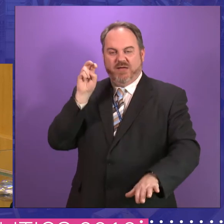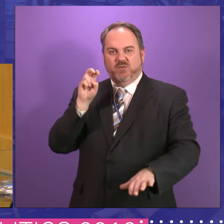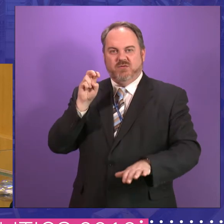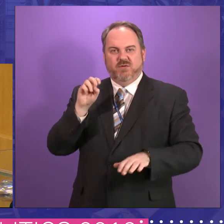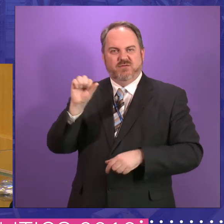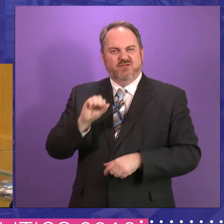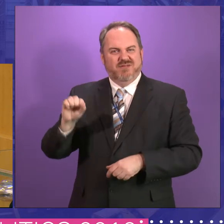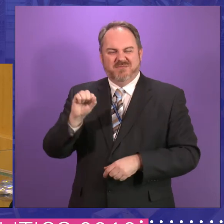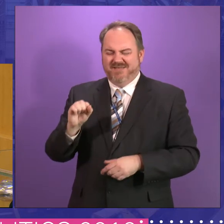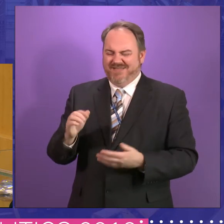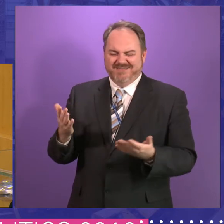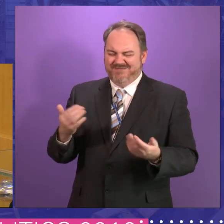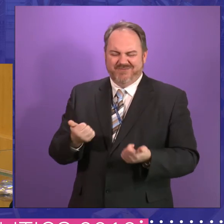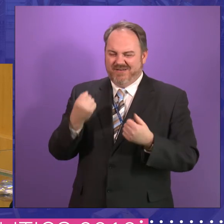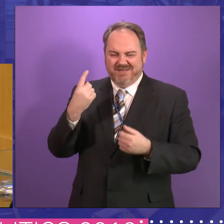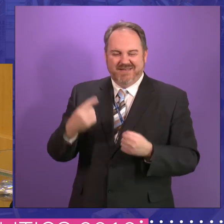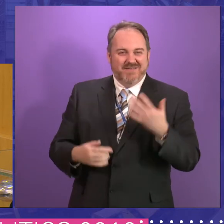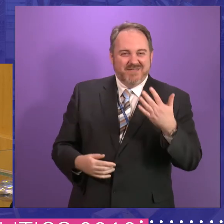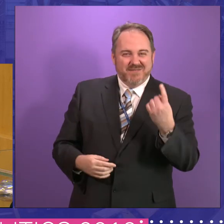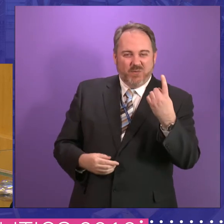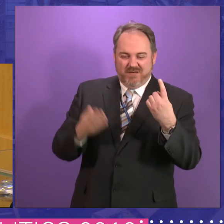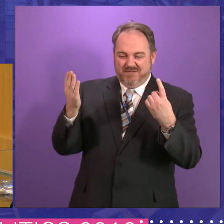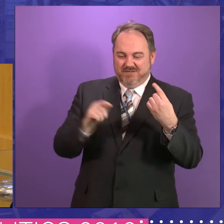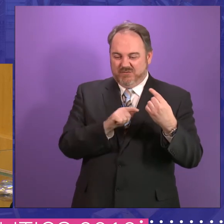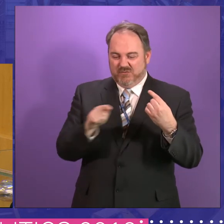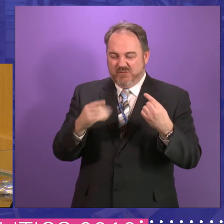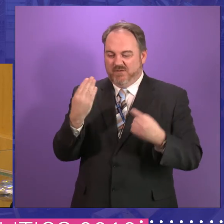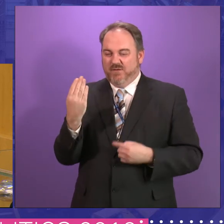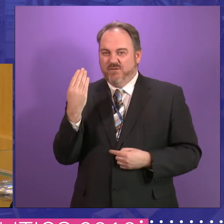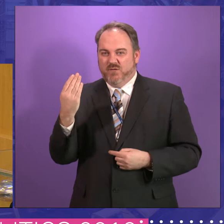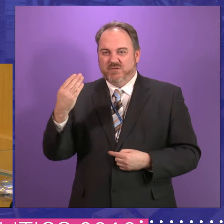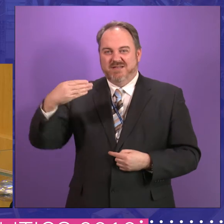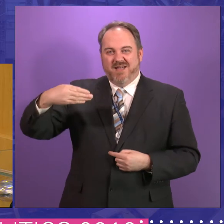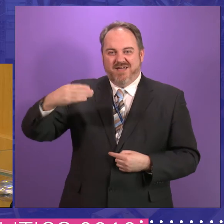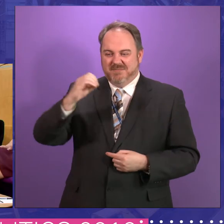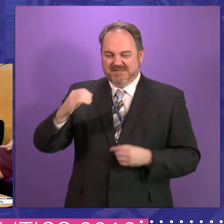referendums. 51% to 49% divides the country.